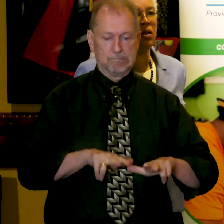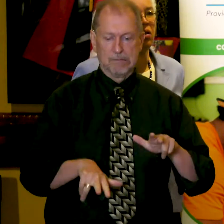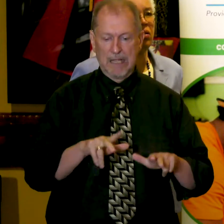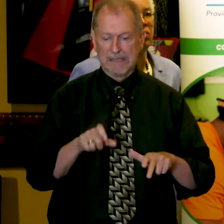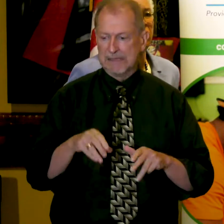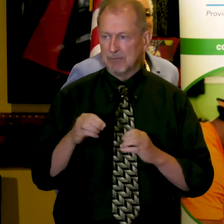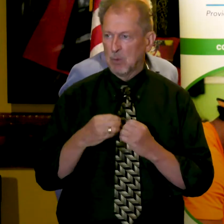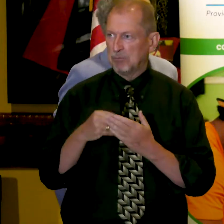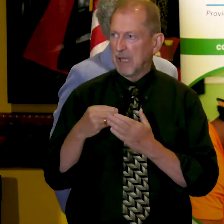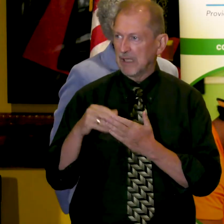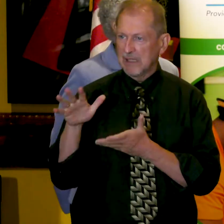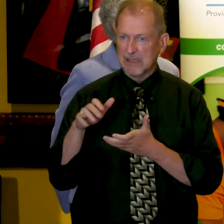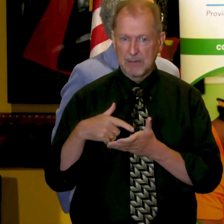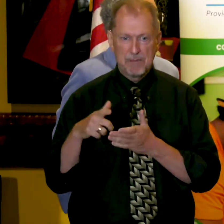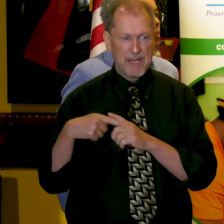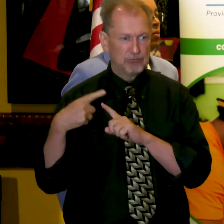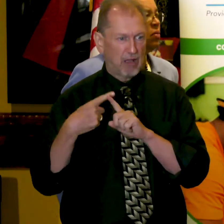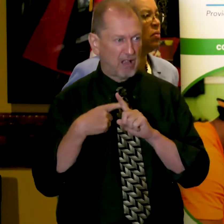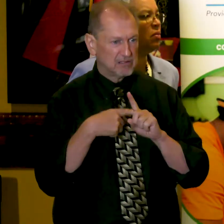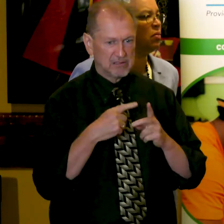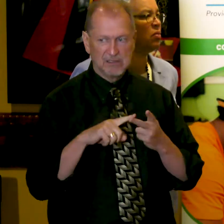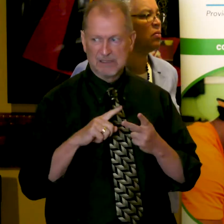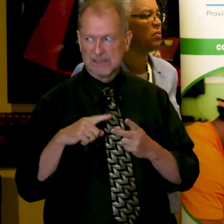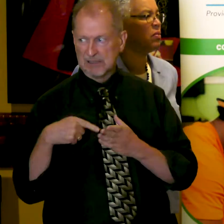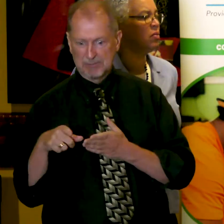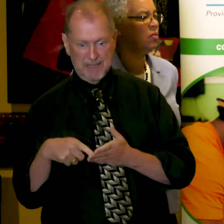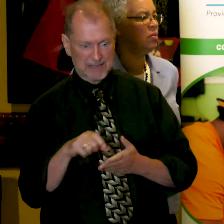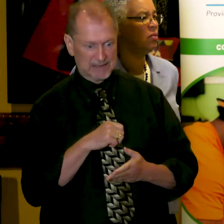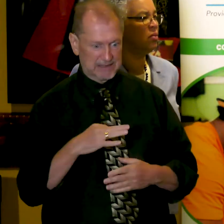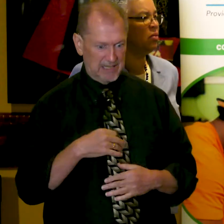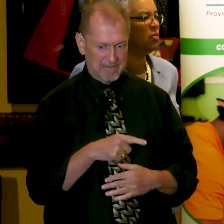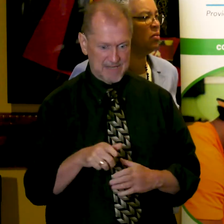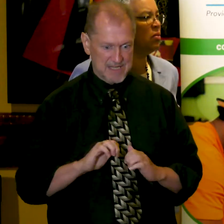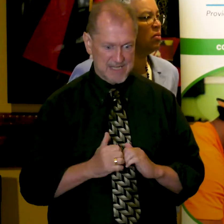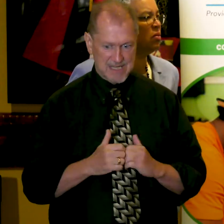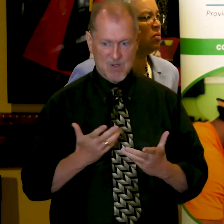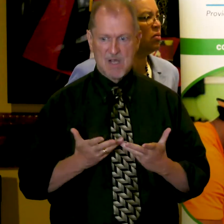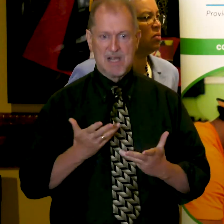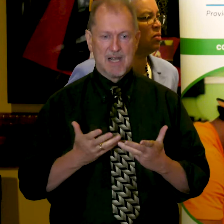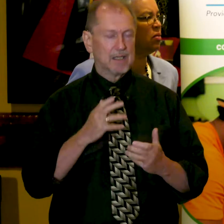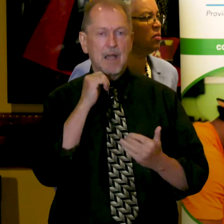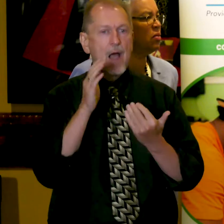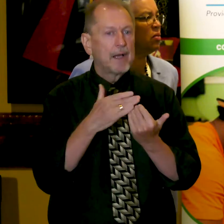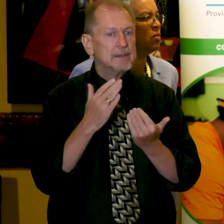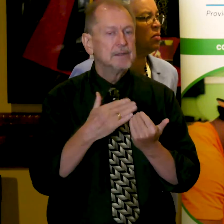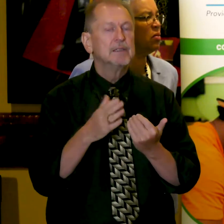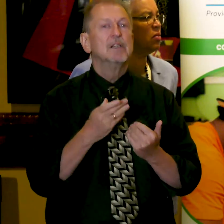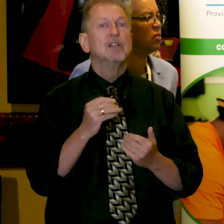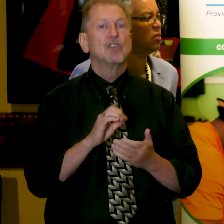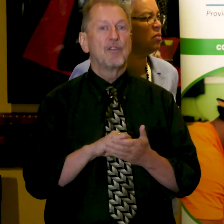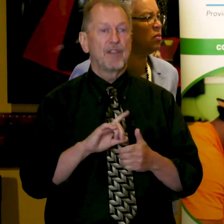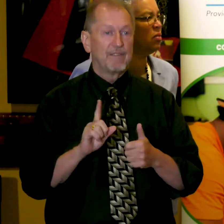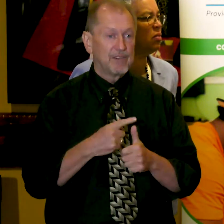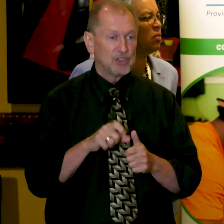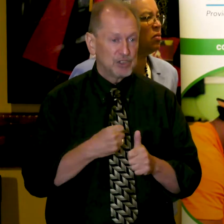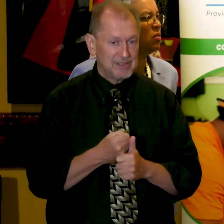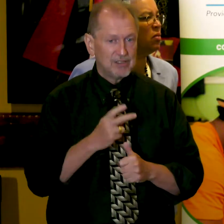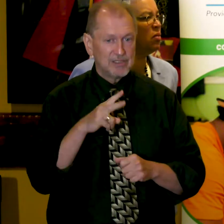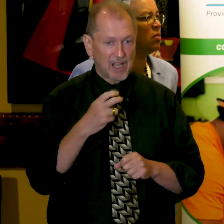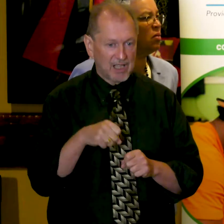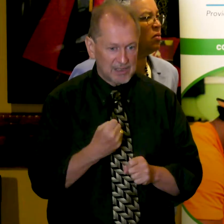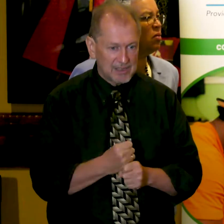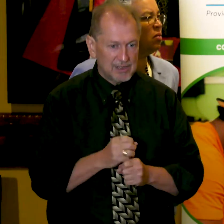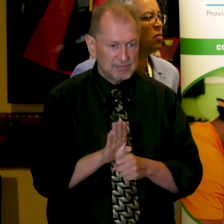to pay salaries. They don't know if they're going to make any revenue. So for them to go past that difficult phase,